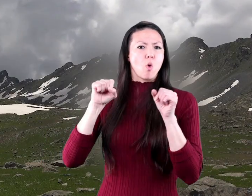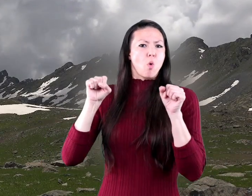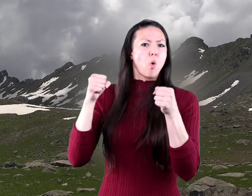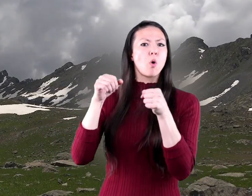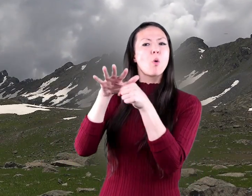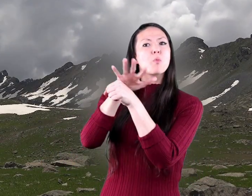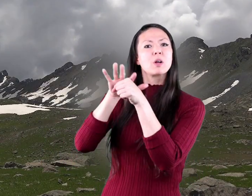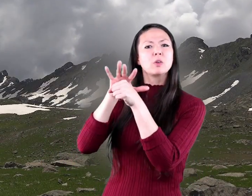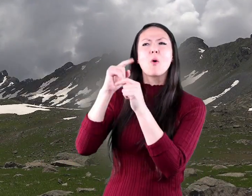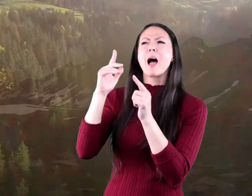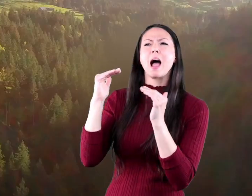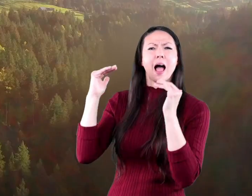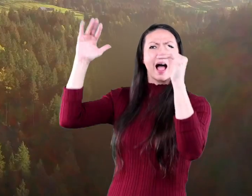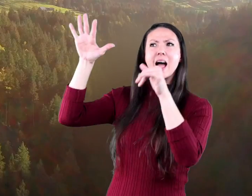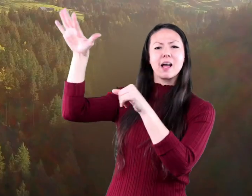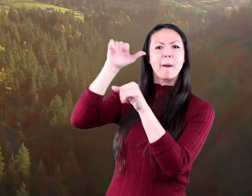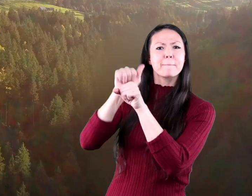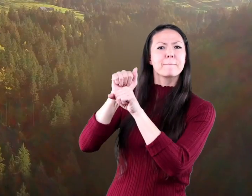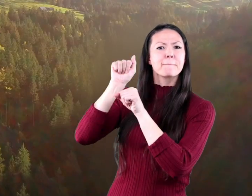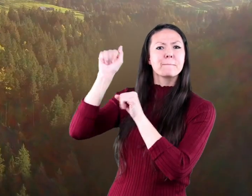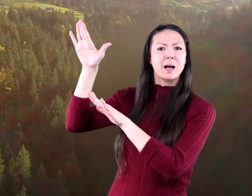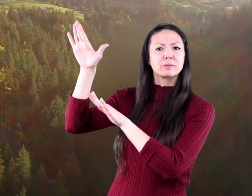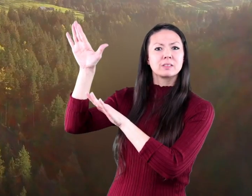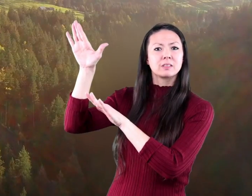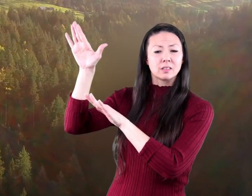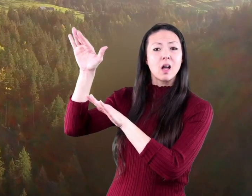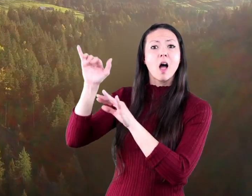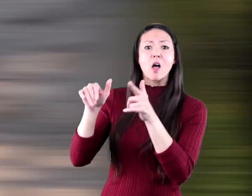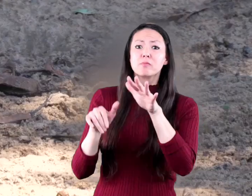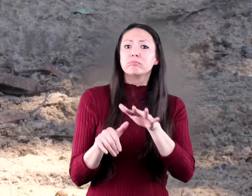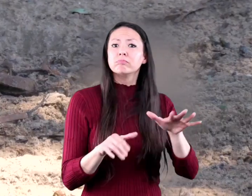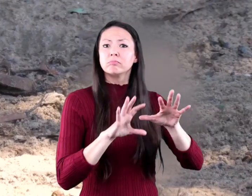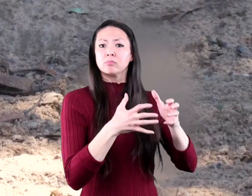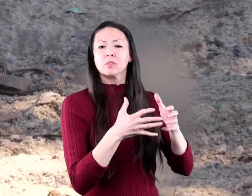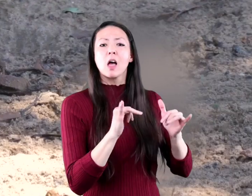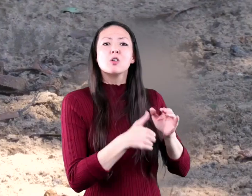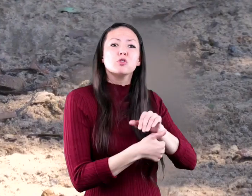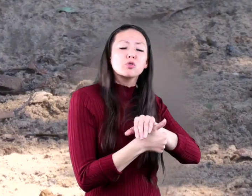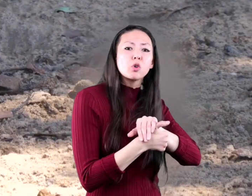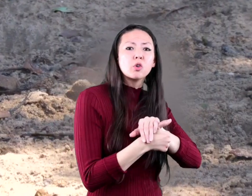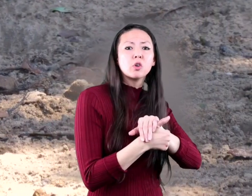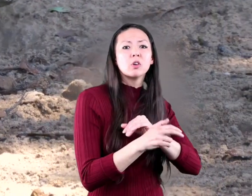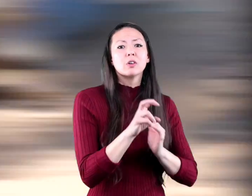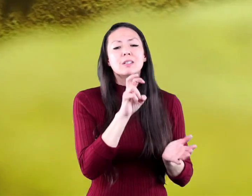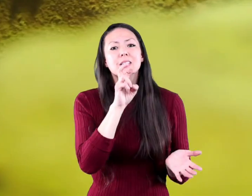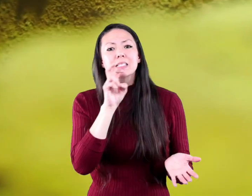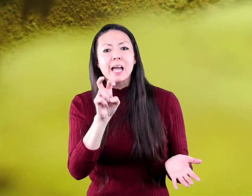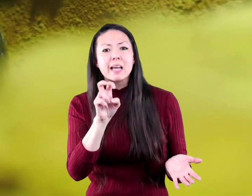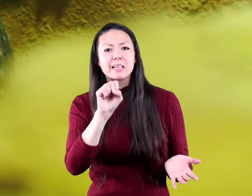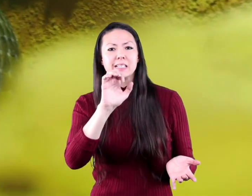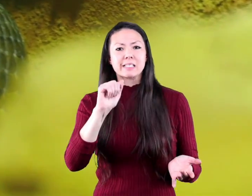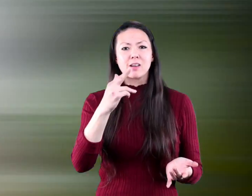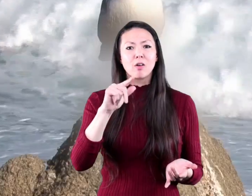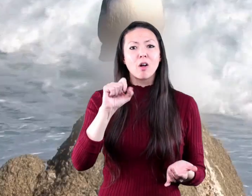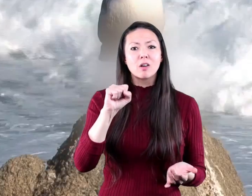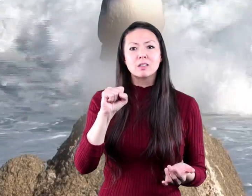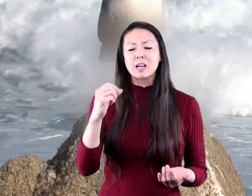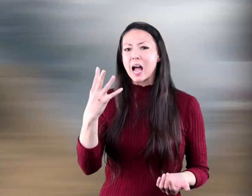regions or higher up in the mountains while others like turtles snakes seagulls and